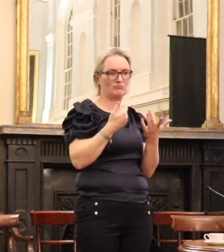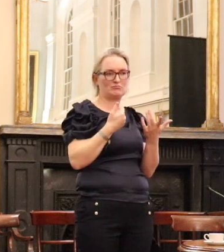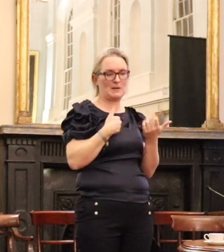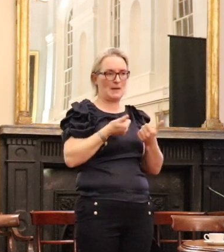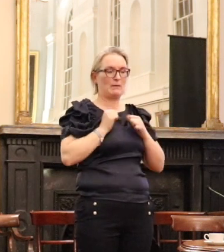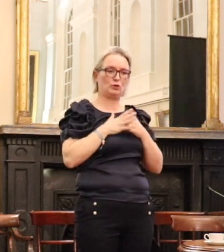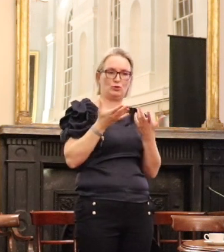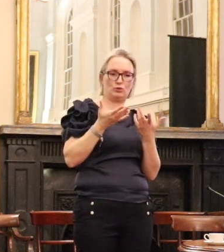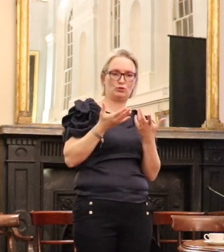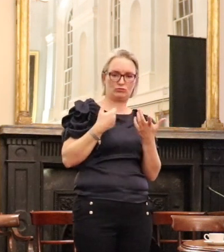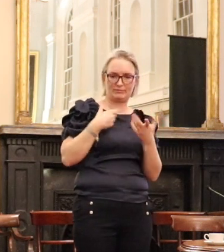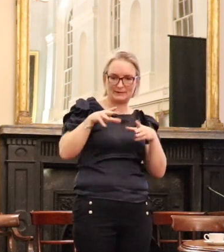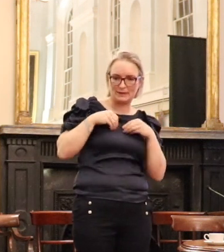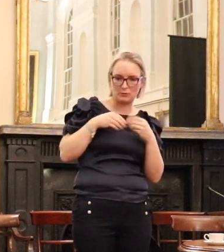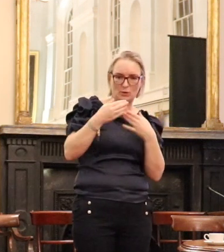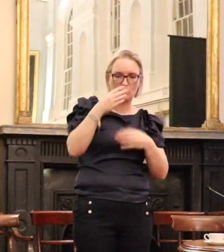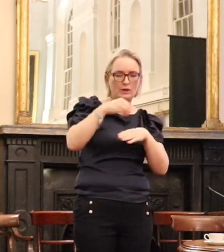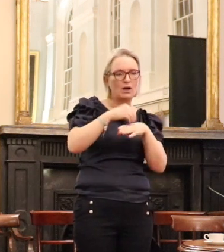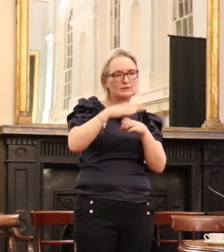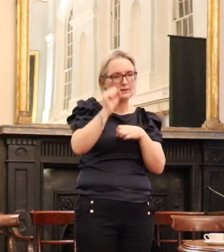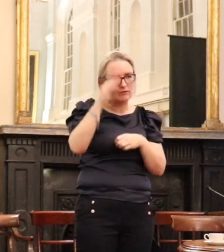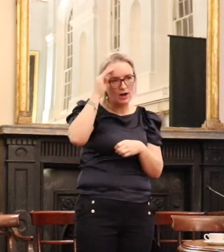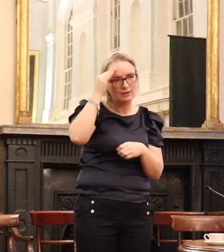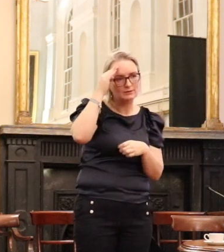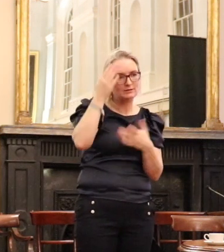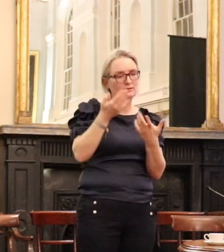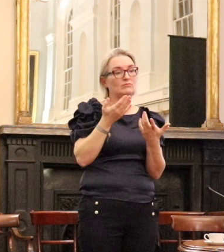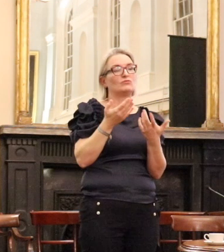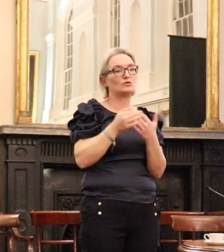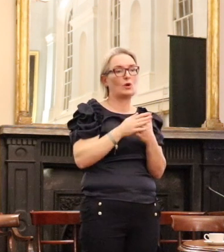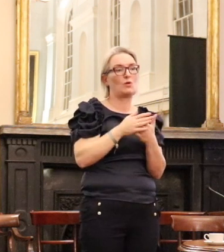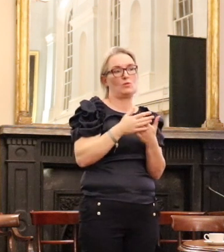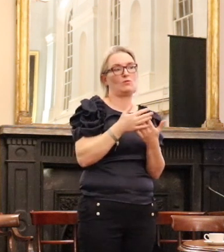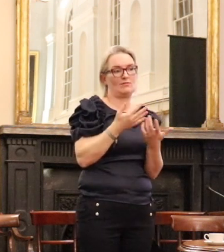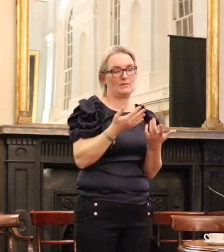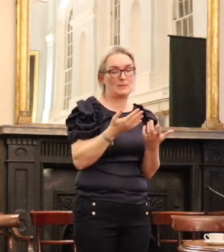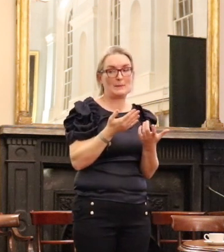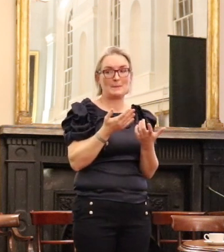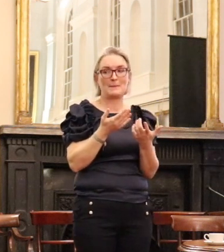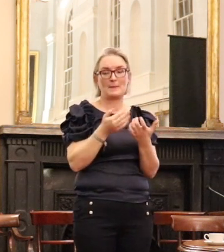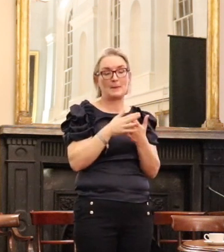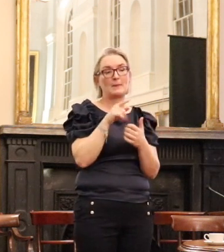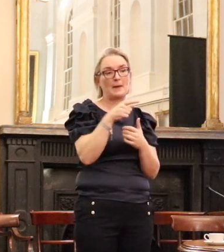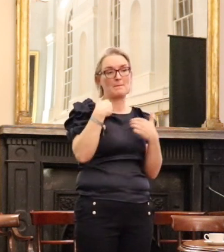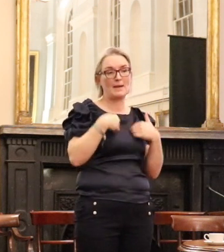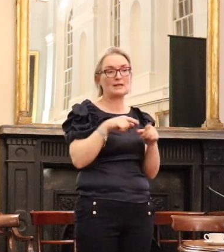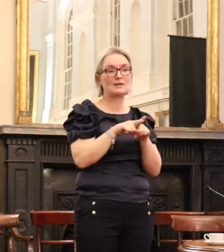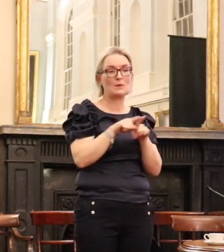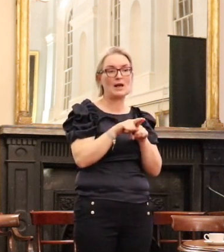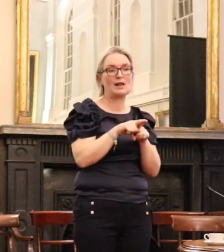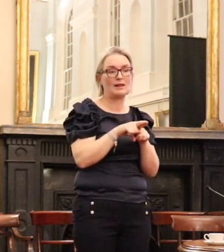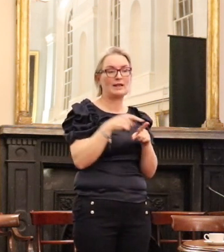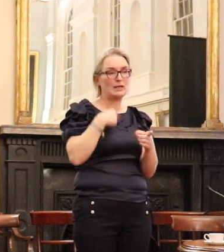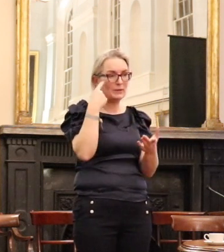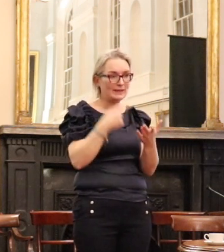what he faced in his career might otherwise fall foul. He actually retained the belief in the rule of